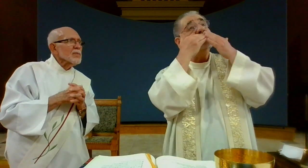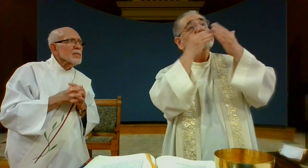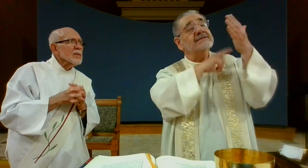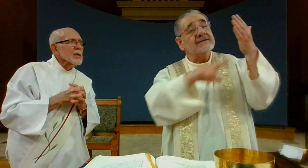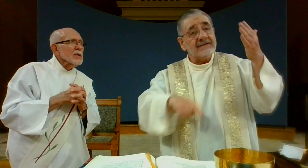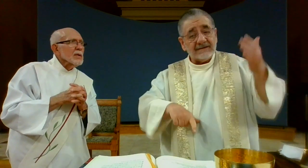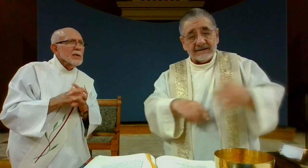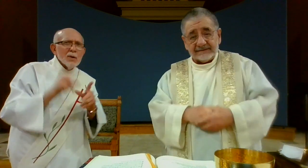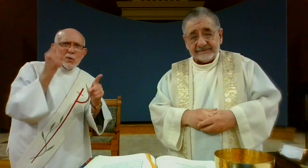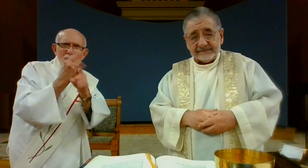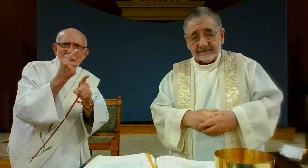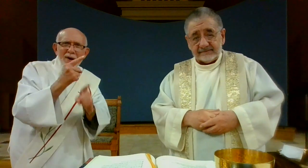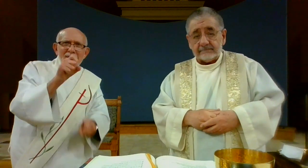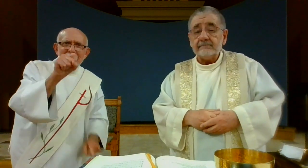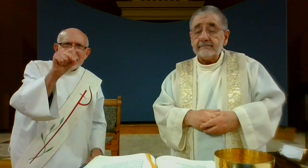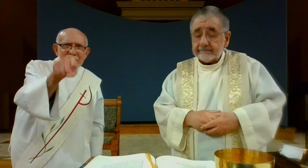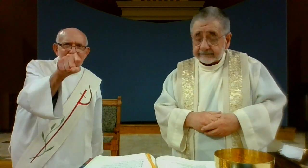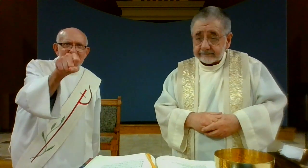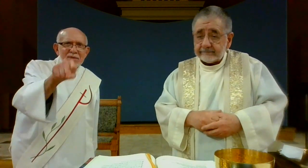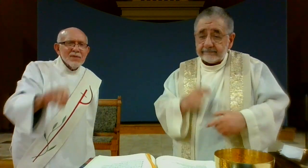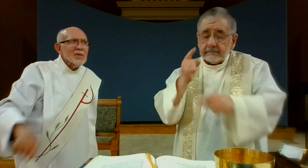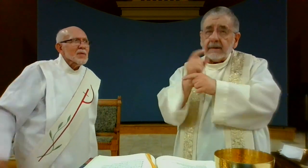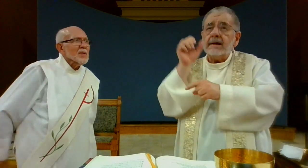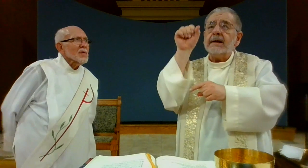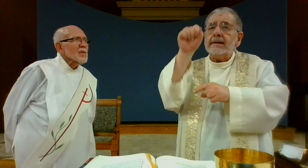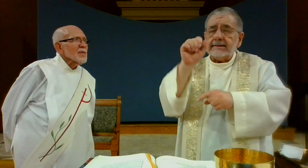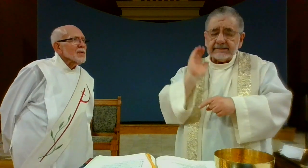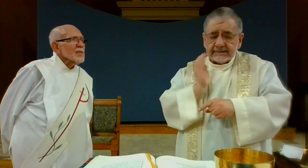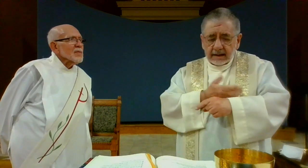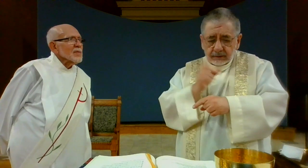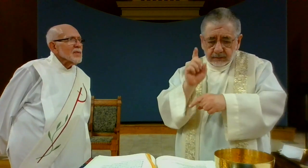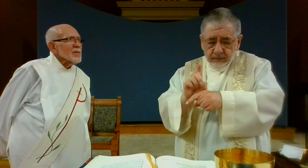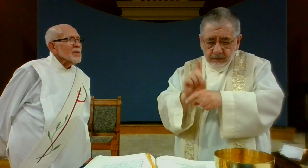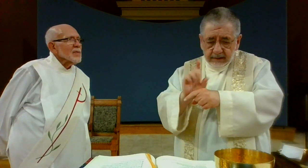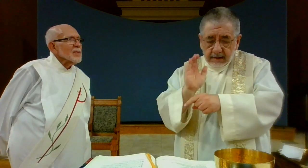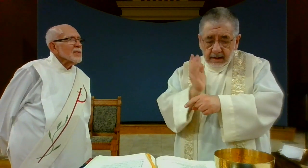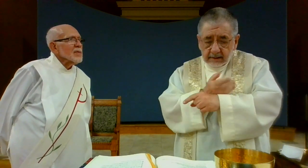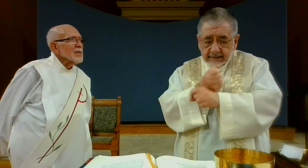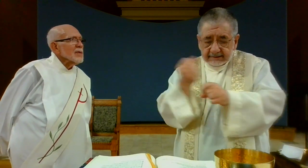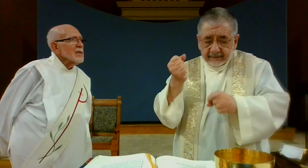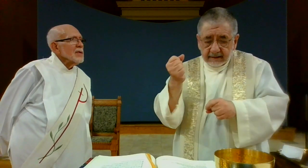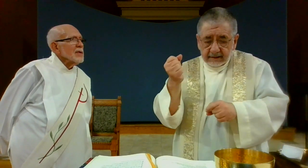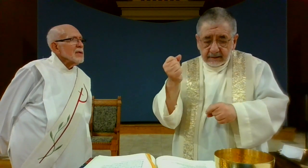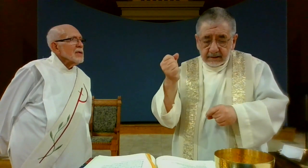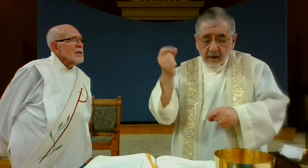It is right to give thanks to the Lord. It is right and just. It is truly right and just, our duty